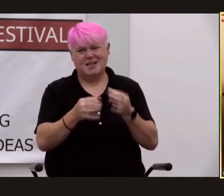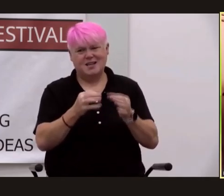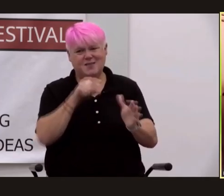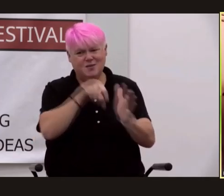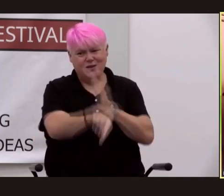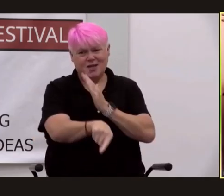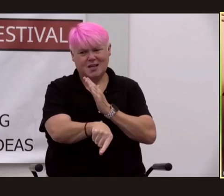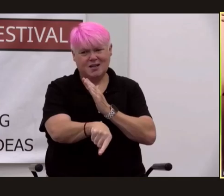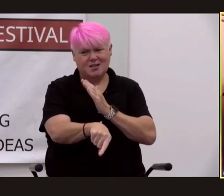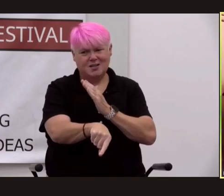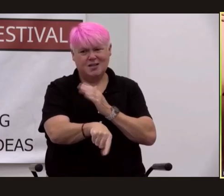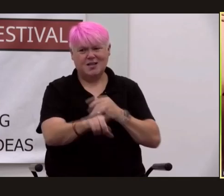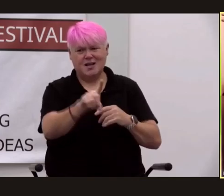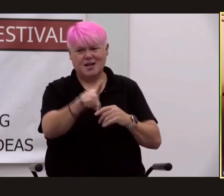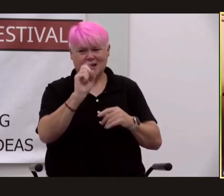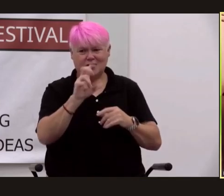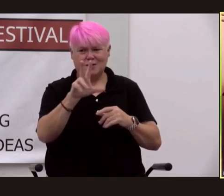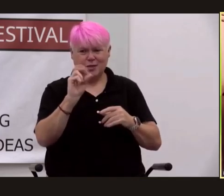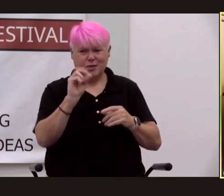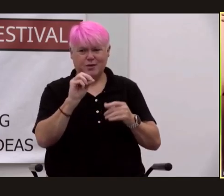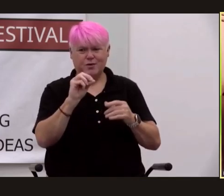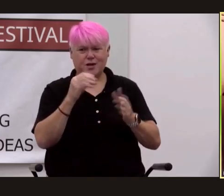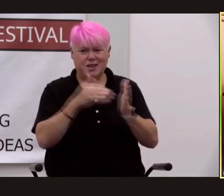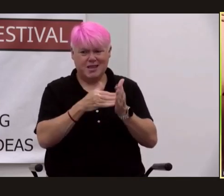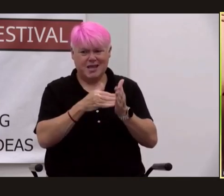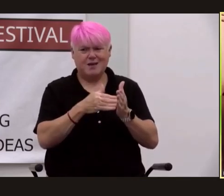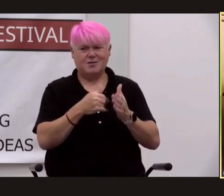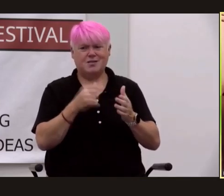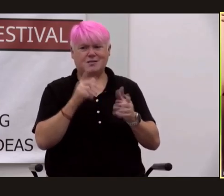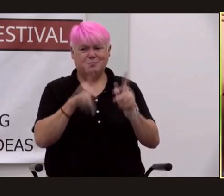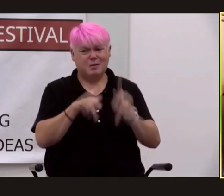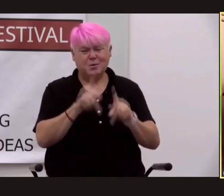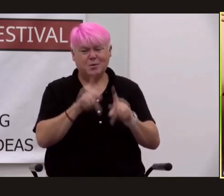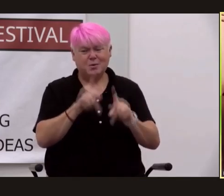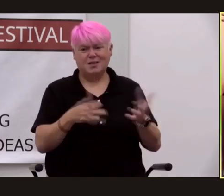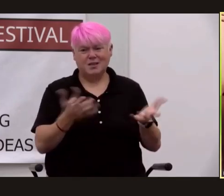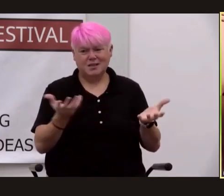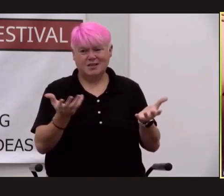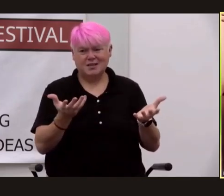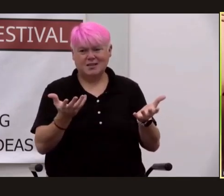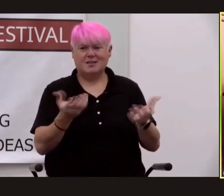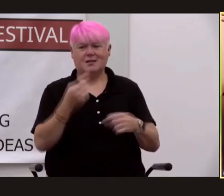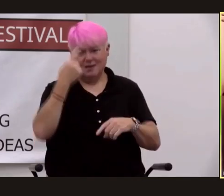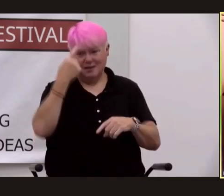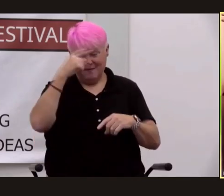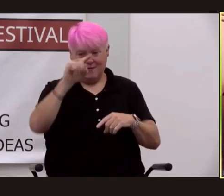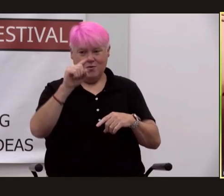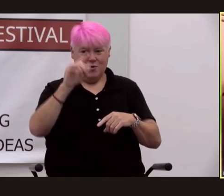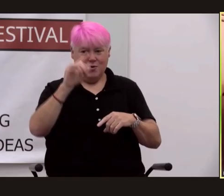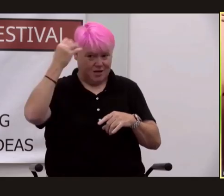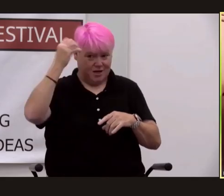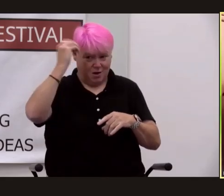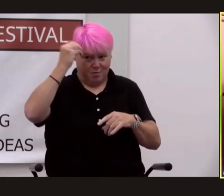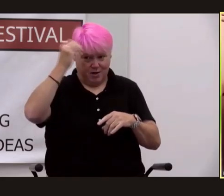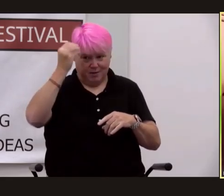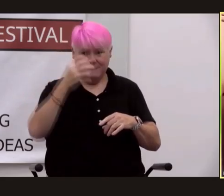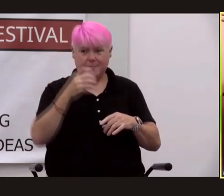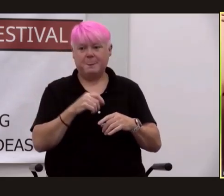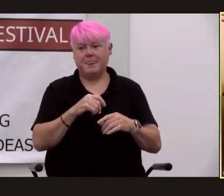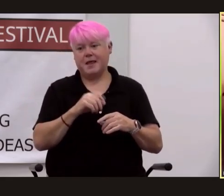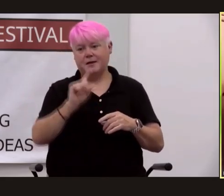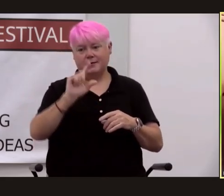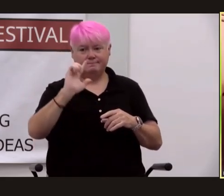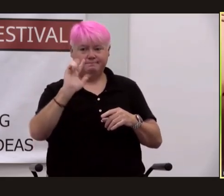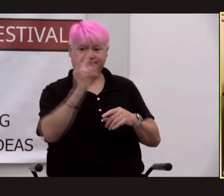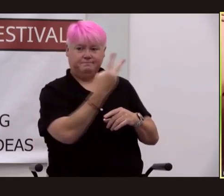130 000 people in 72 hours but for oppenheimer the turning point was very direct